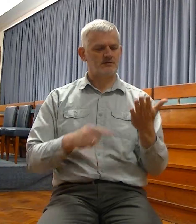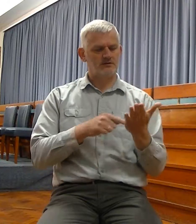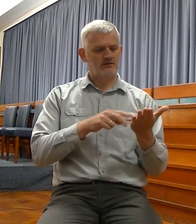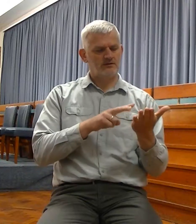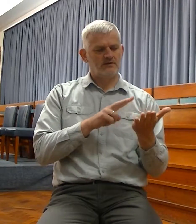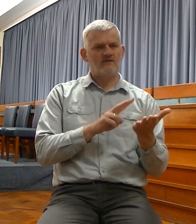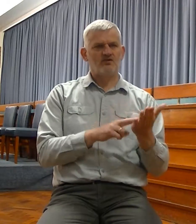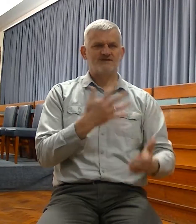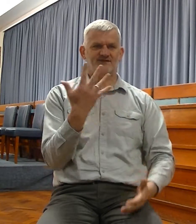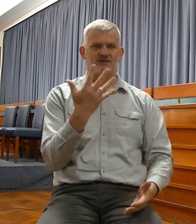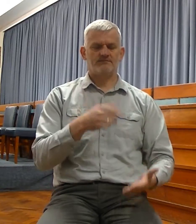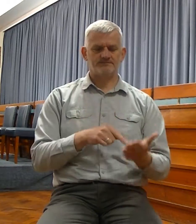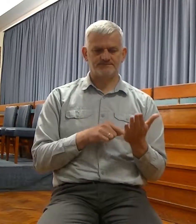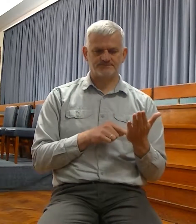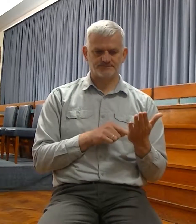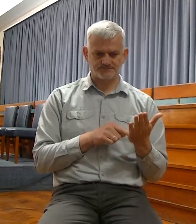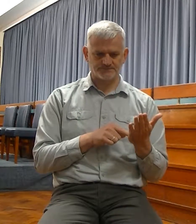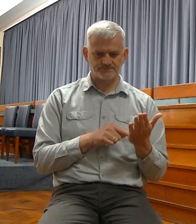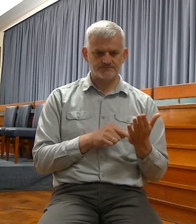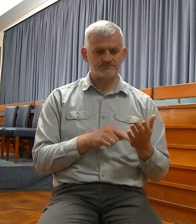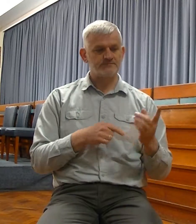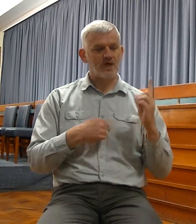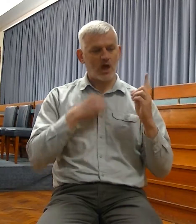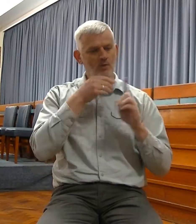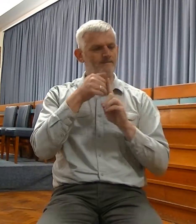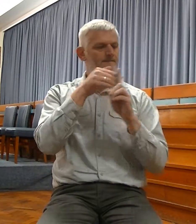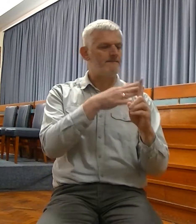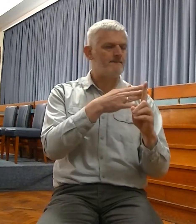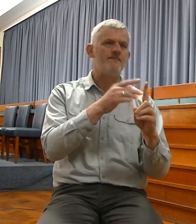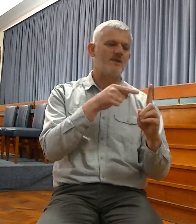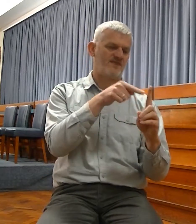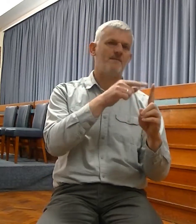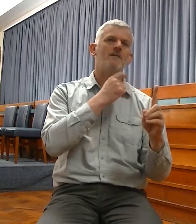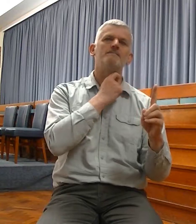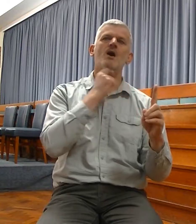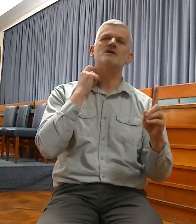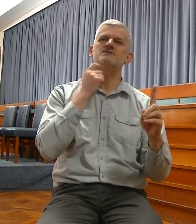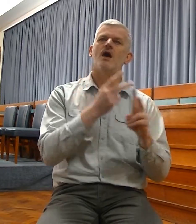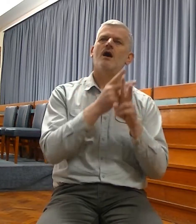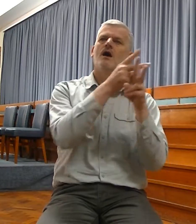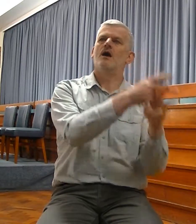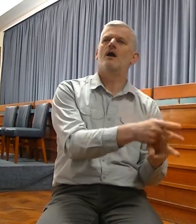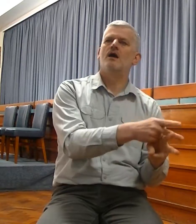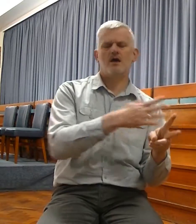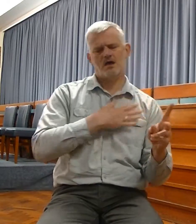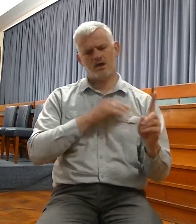And I will give you pastors according to my heart, which shall feed you with knowledge and understanding.